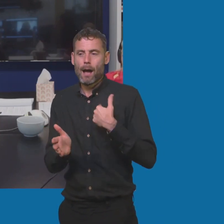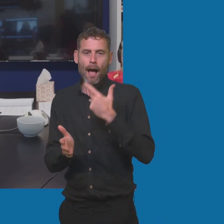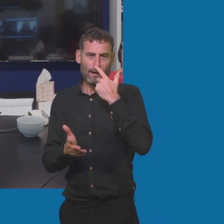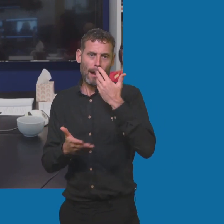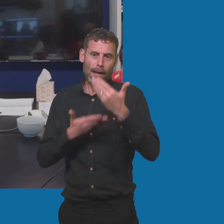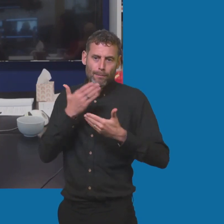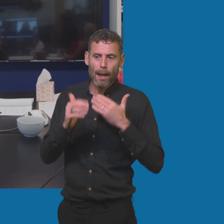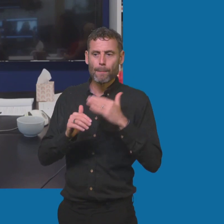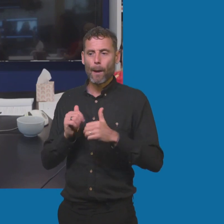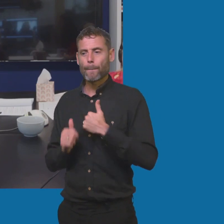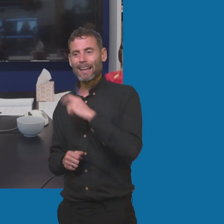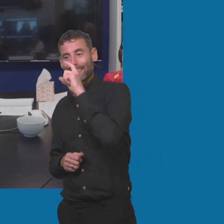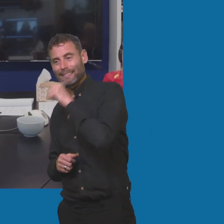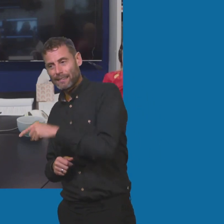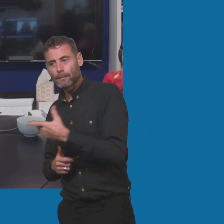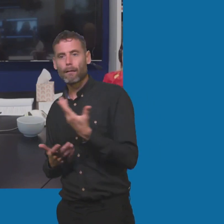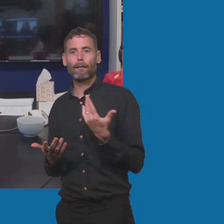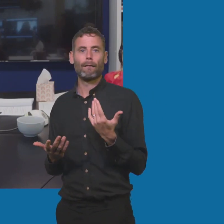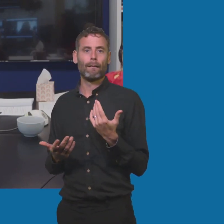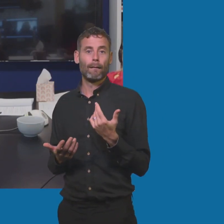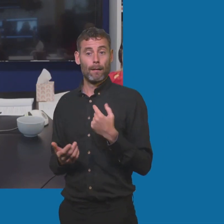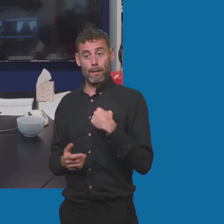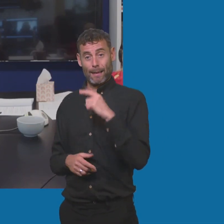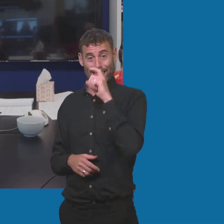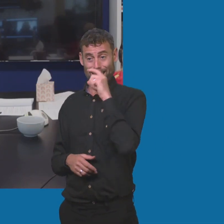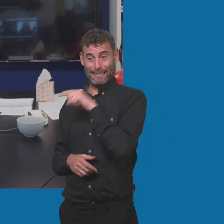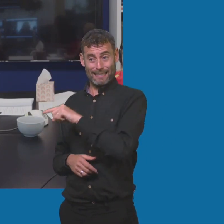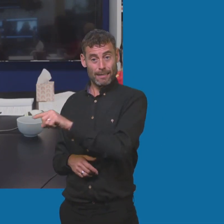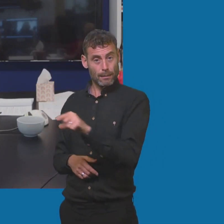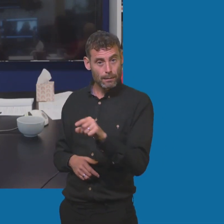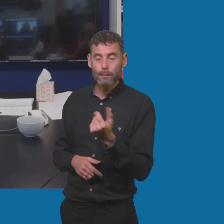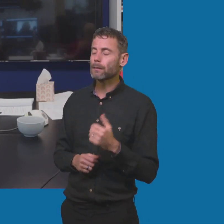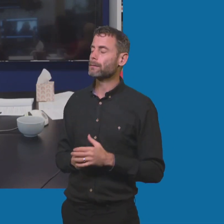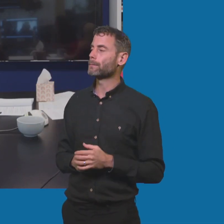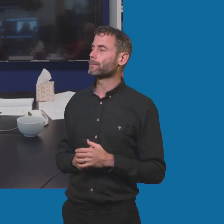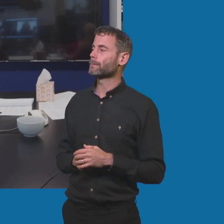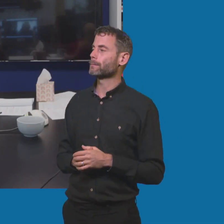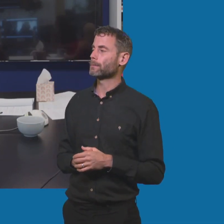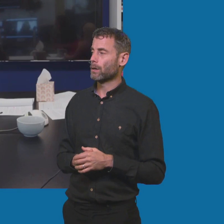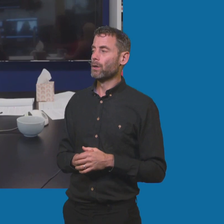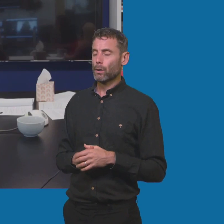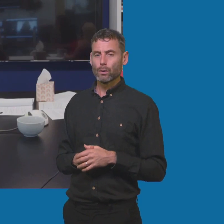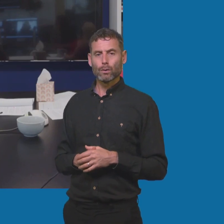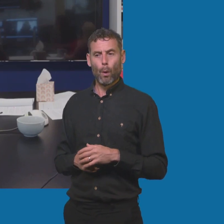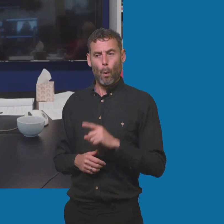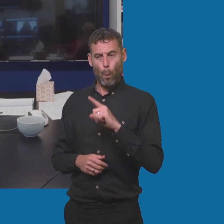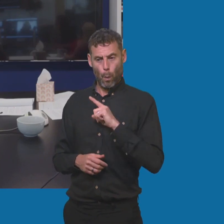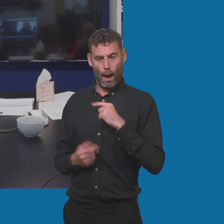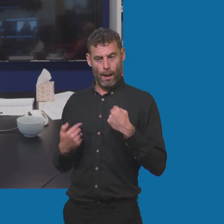sister and my sisters, I should say, and what got me to where I am today. I think watching a